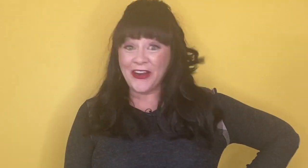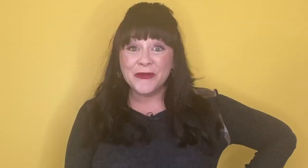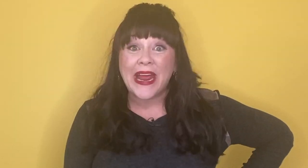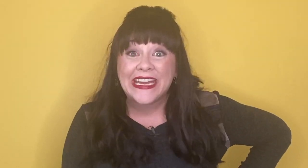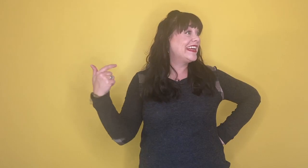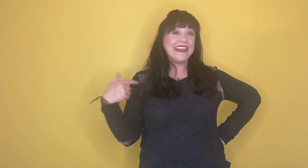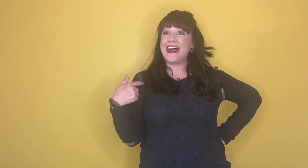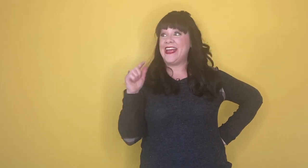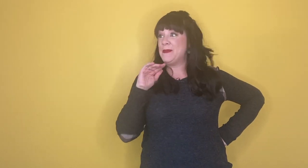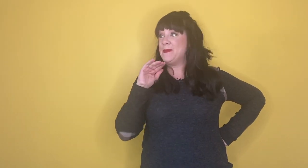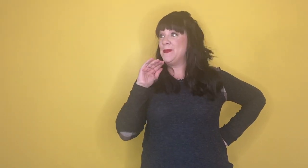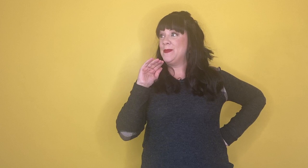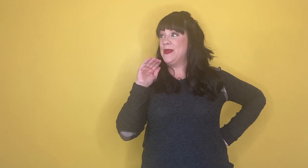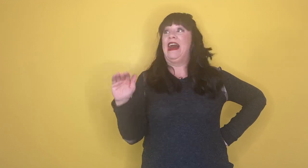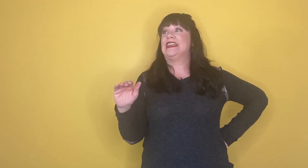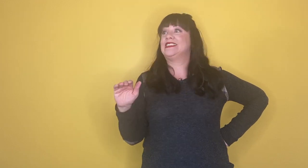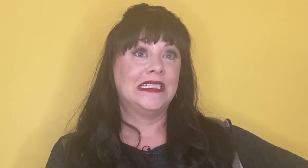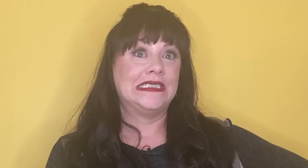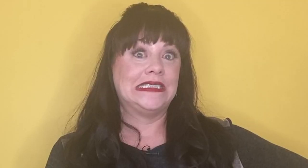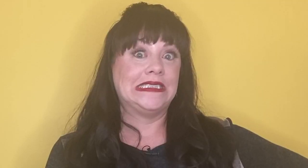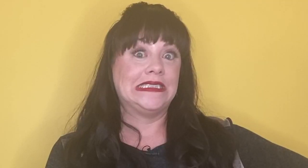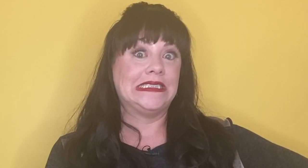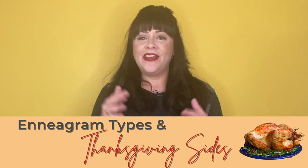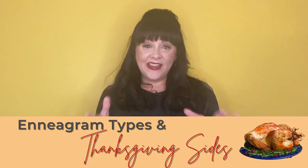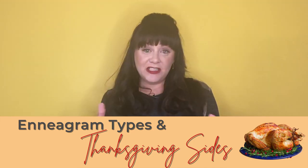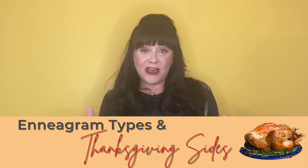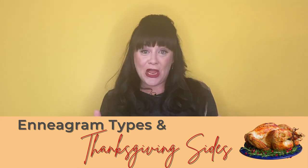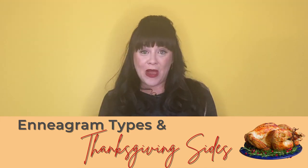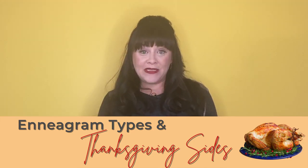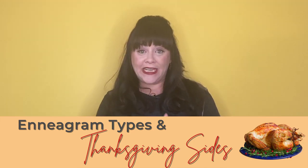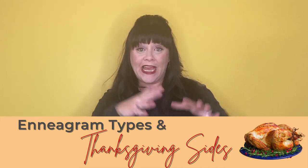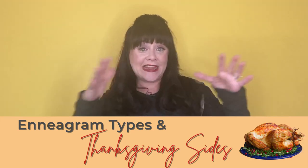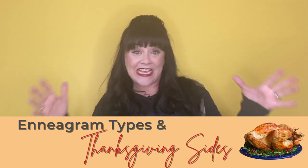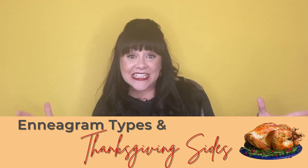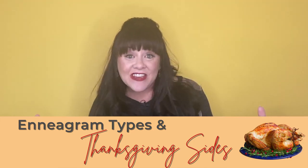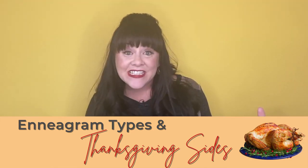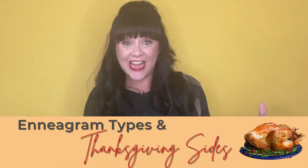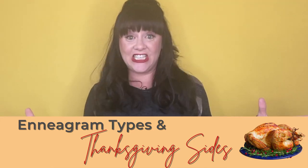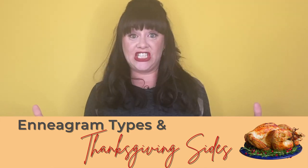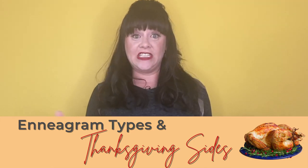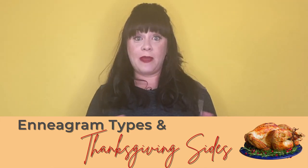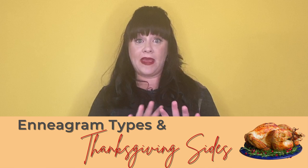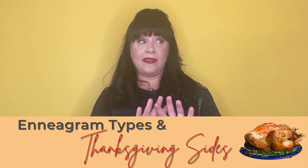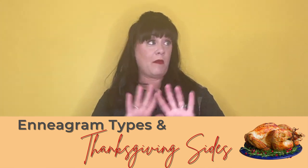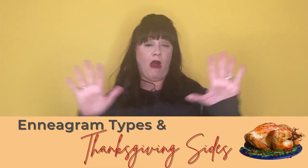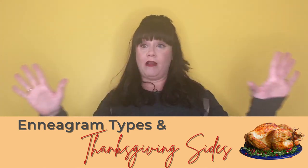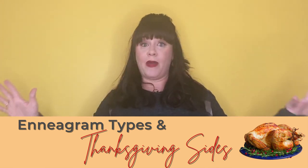you ready? Because I am not. In this video, I'm taking Thanksgiving side dishes and making them all about